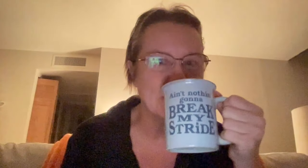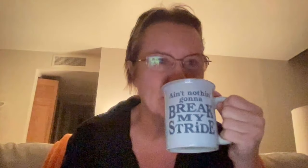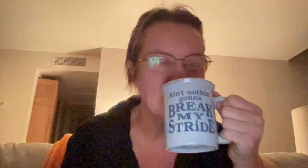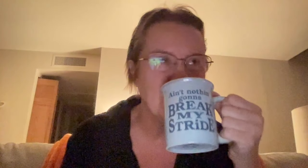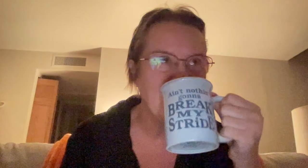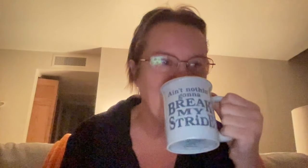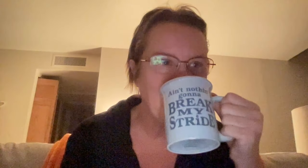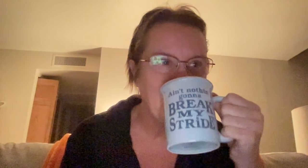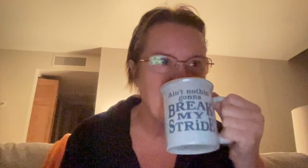have.